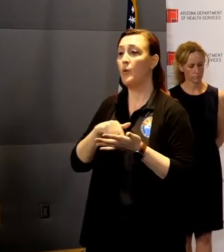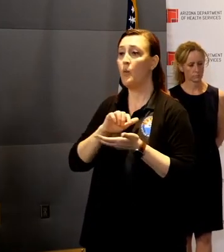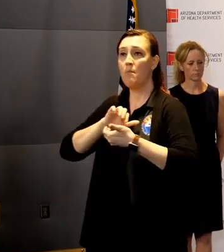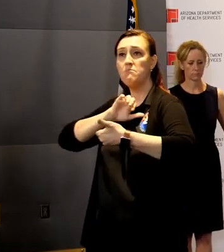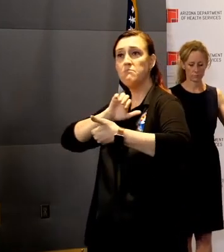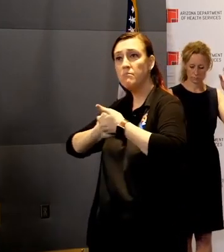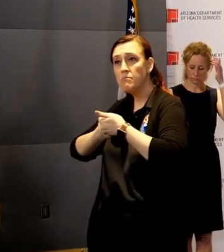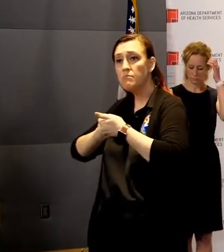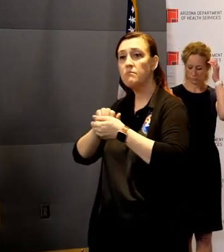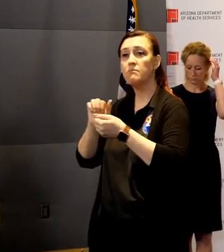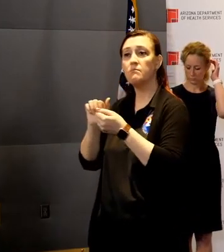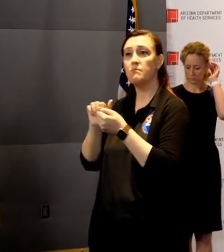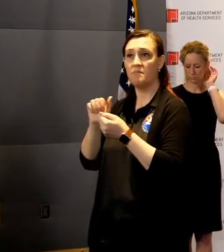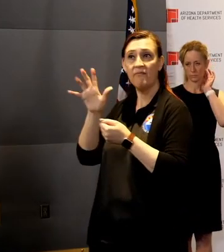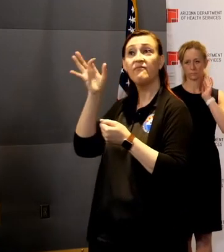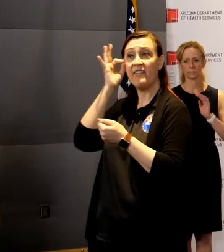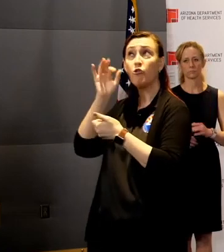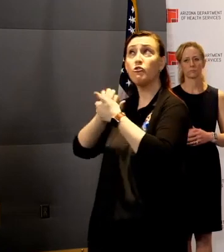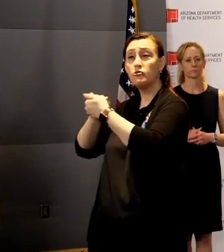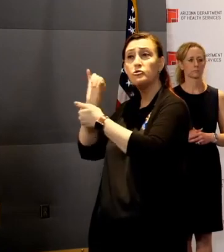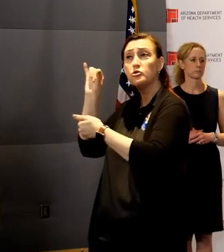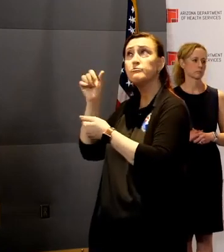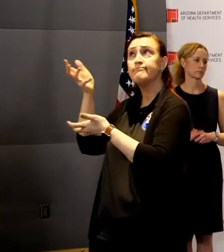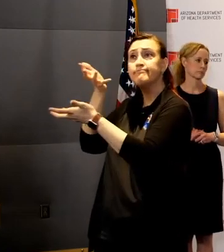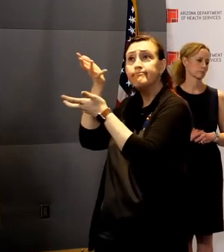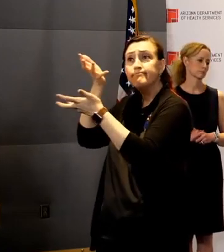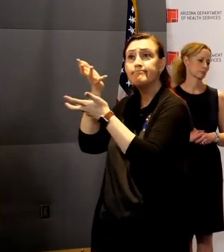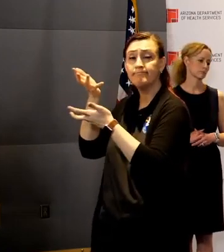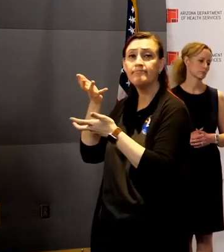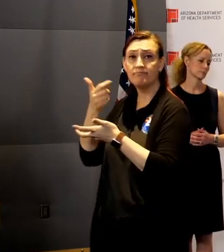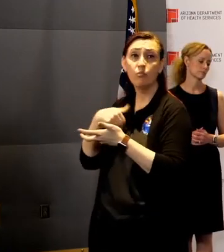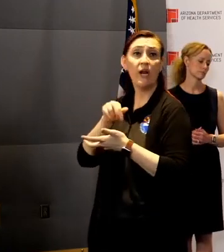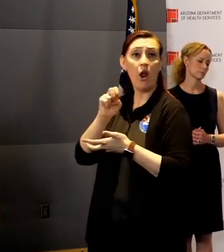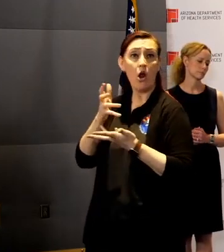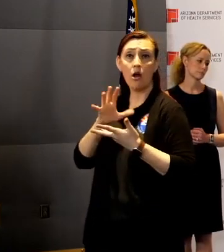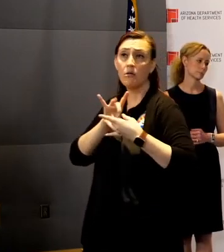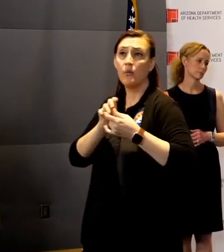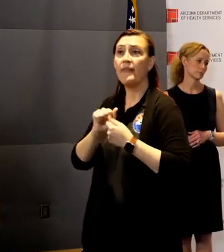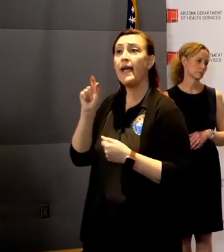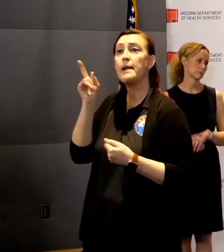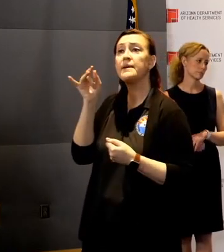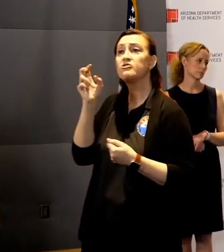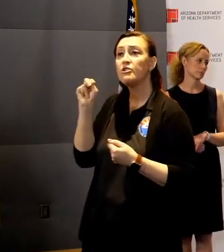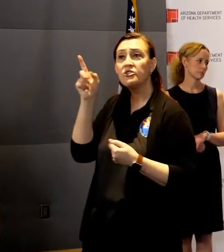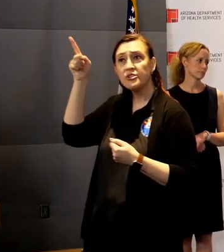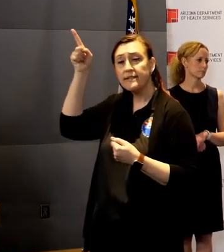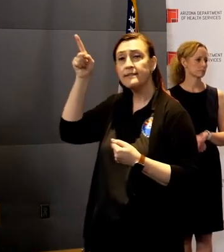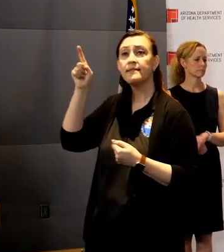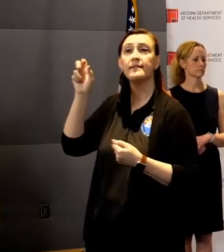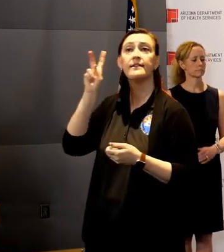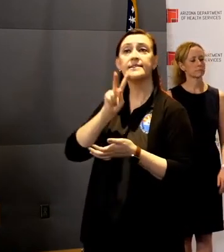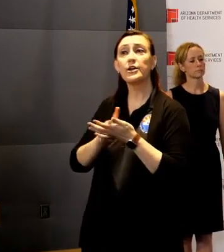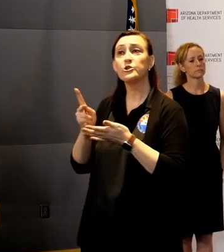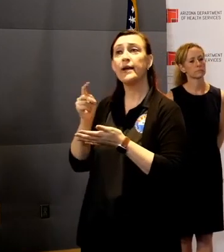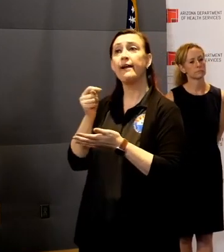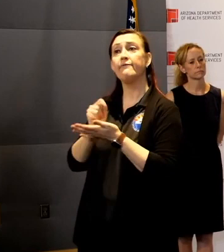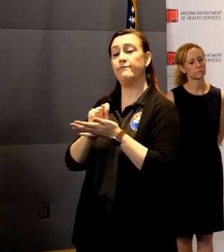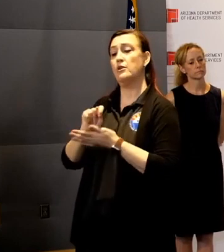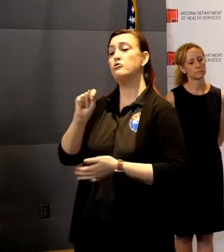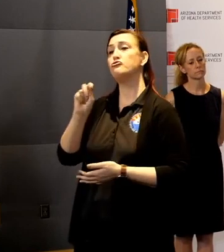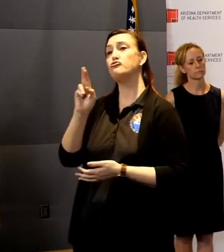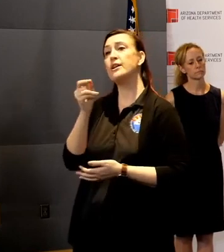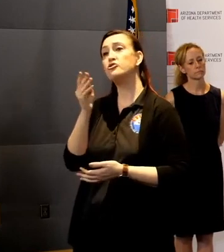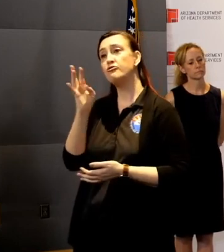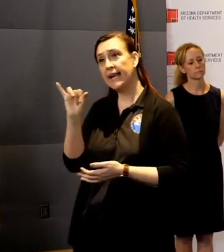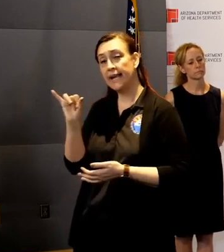partnership at the federal level. We're certainly working with the administration, with the Secretary of the Treasury. And now if the